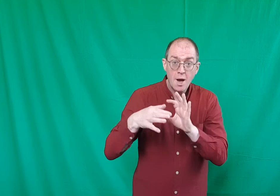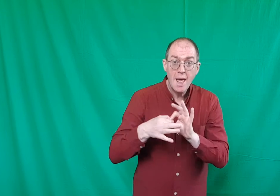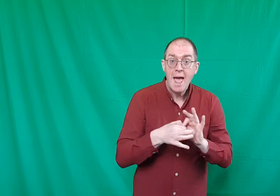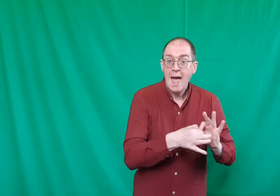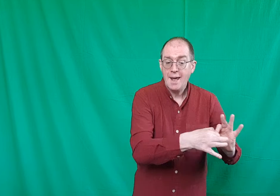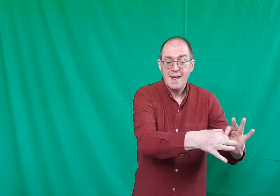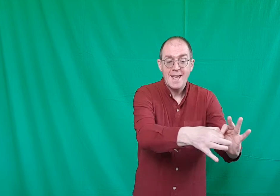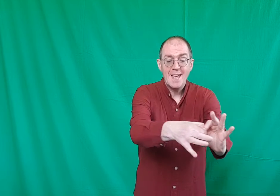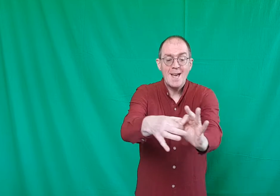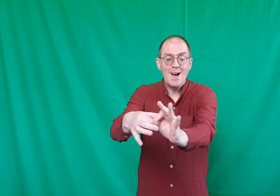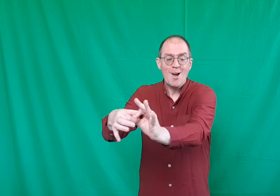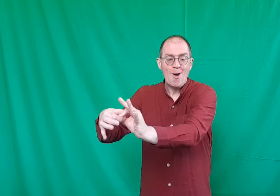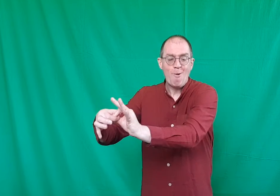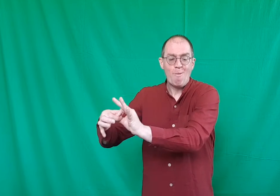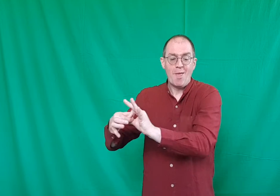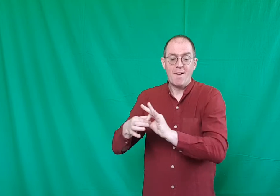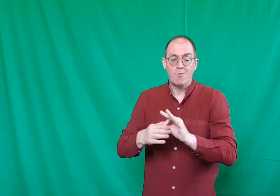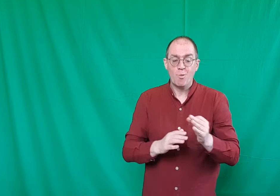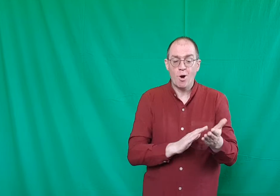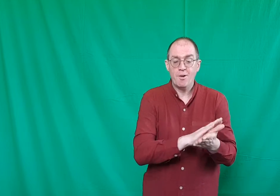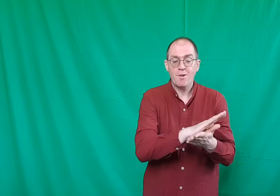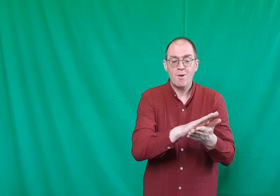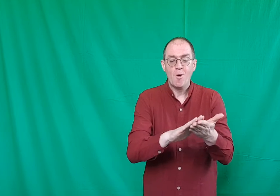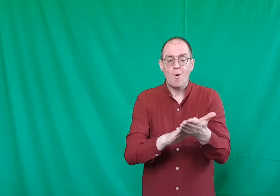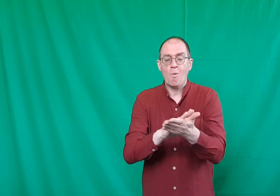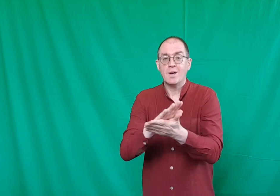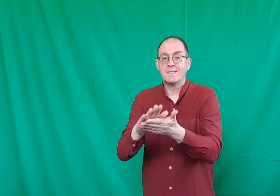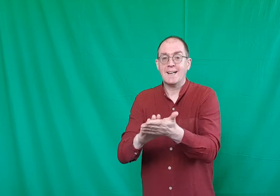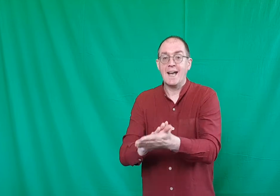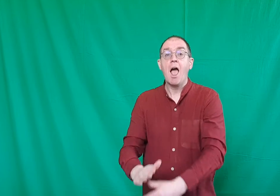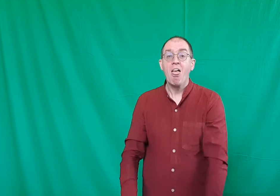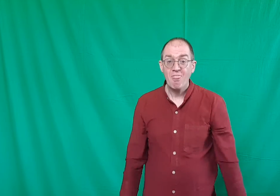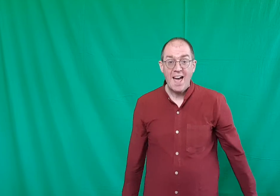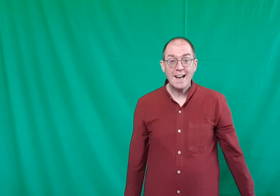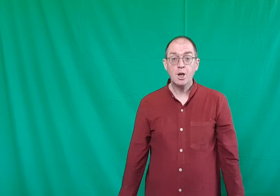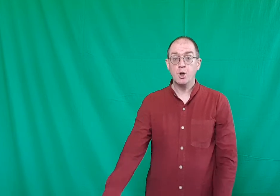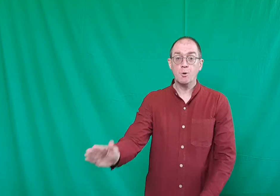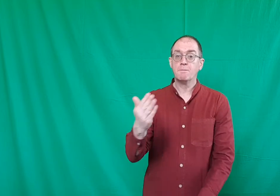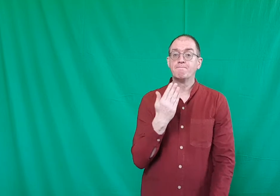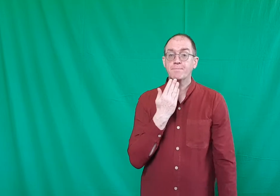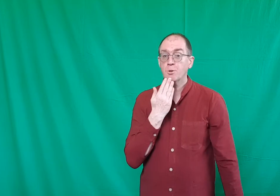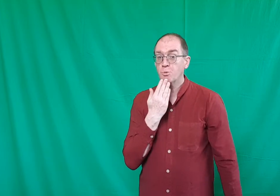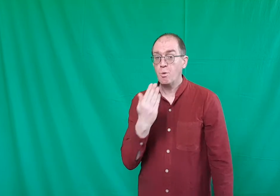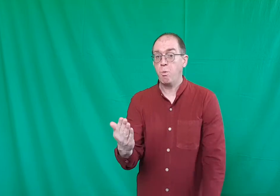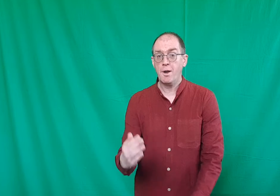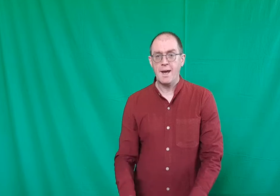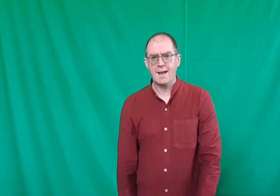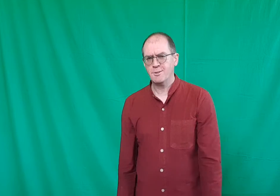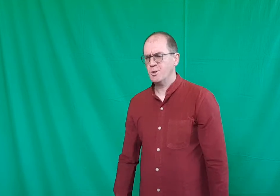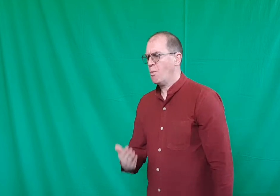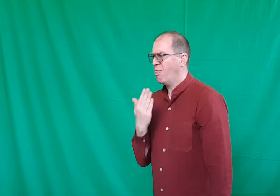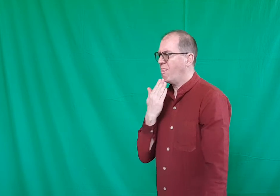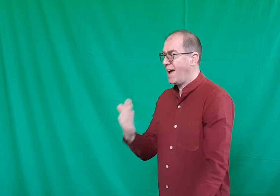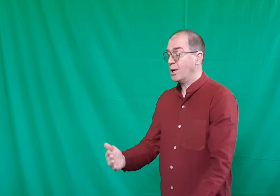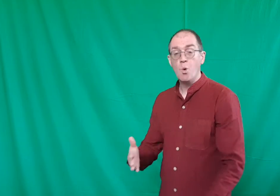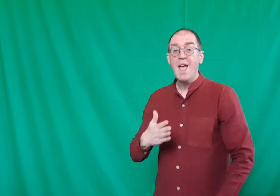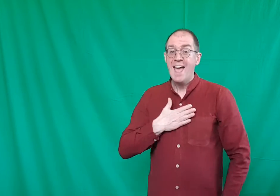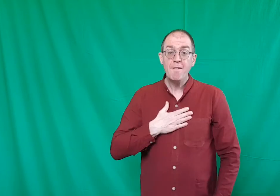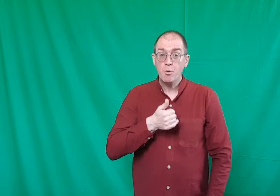And here with everyone we're singing thank you. So just put one hand to your thank you. If you